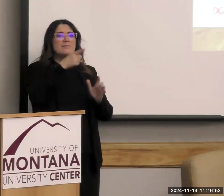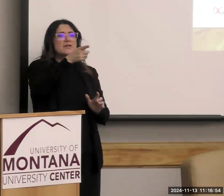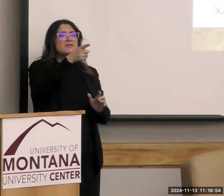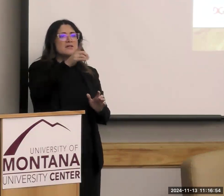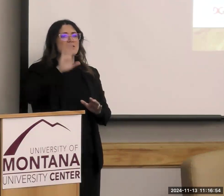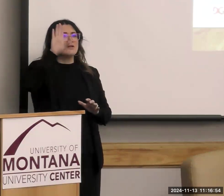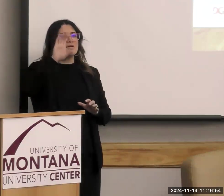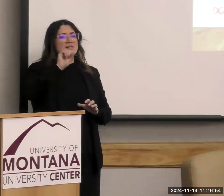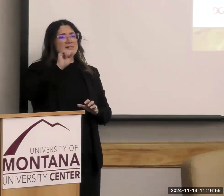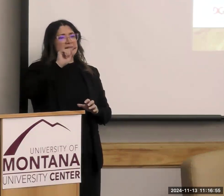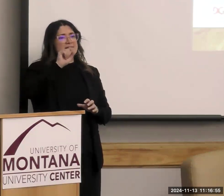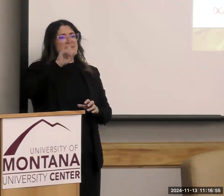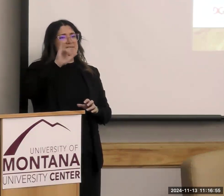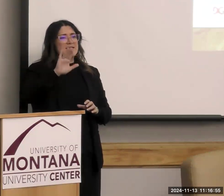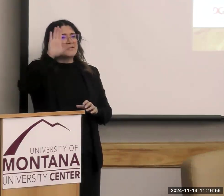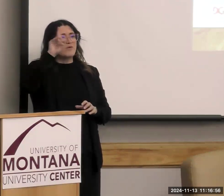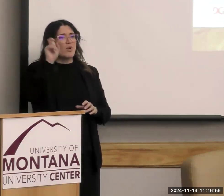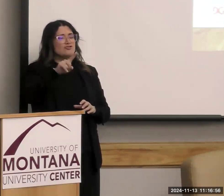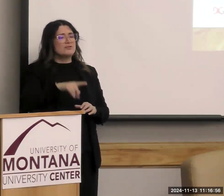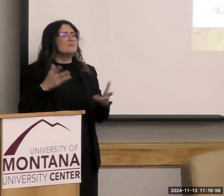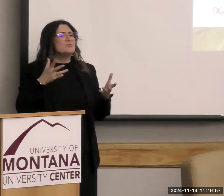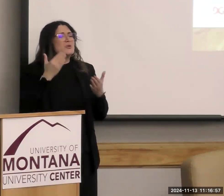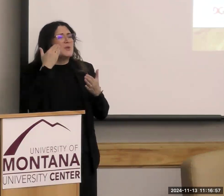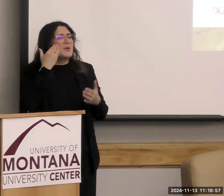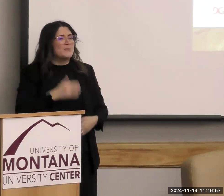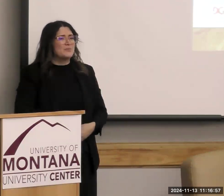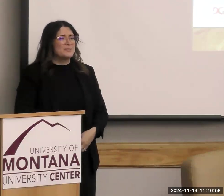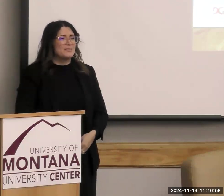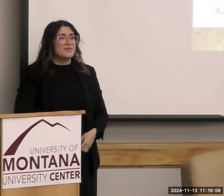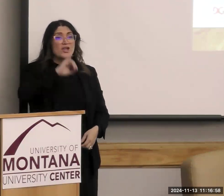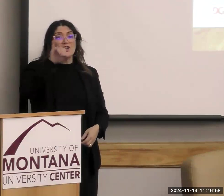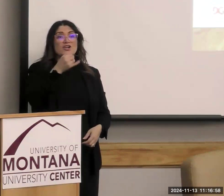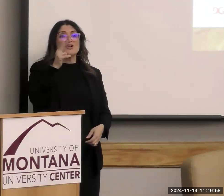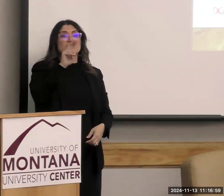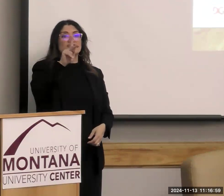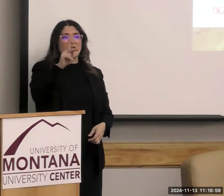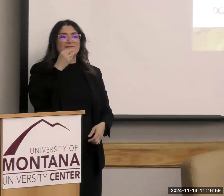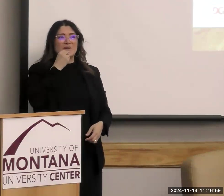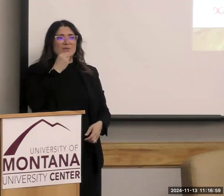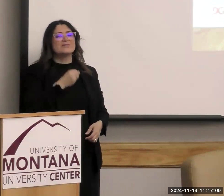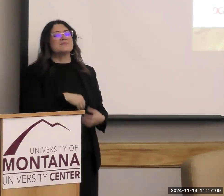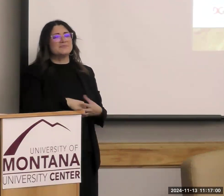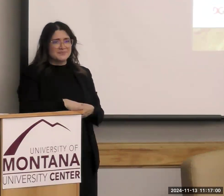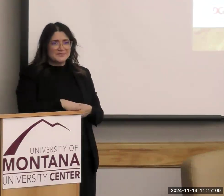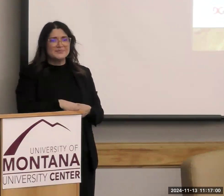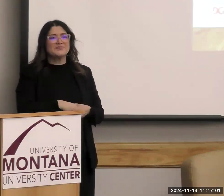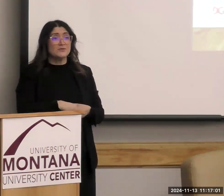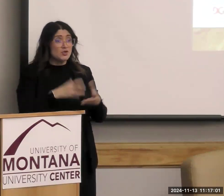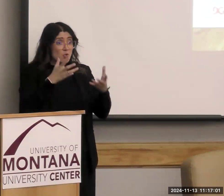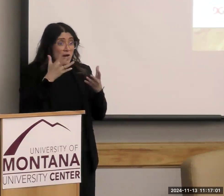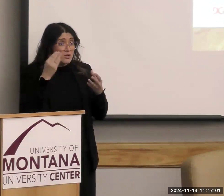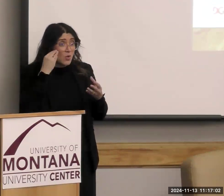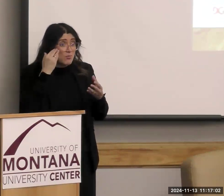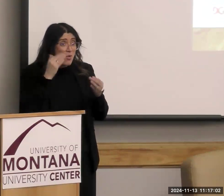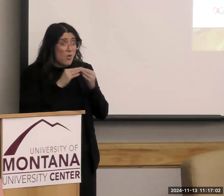Yes, hi, Stace. What do you want to know? Junk food. Junk food? You want to know more about